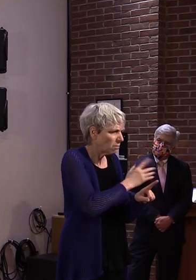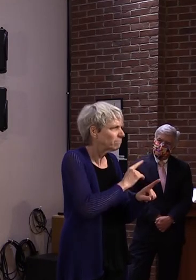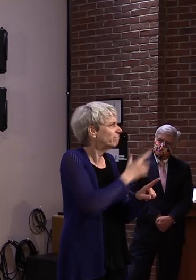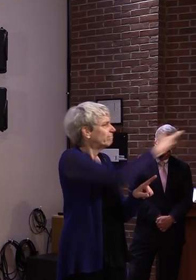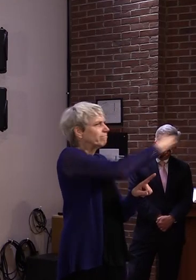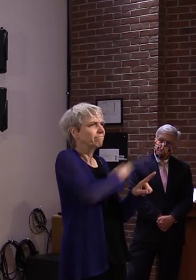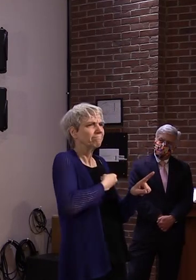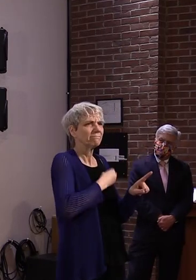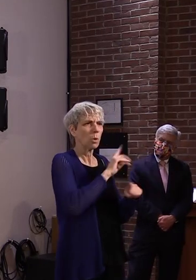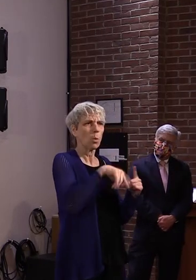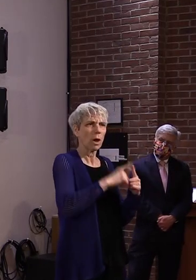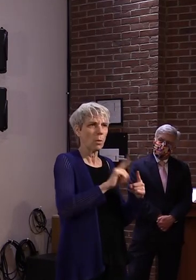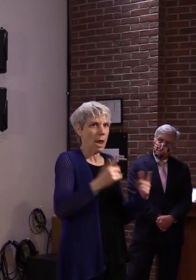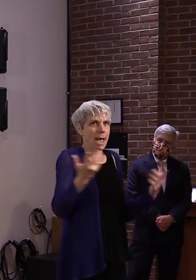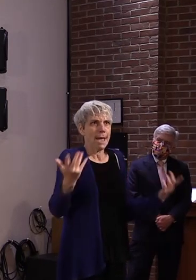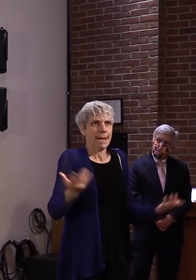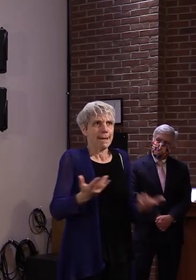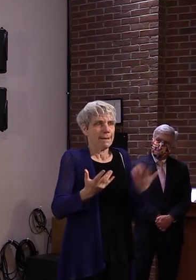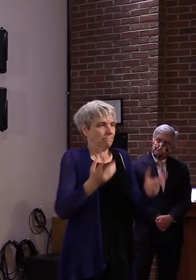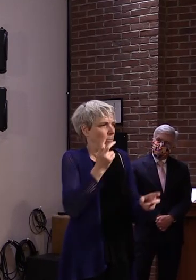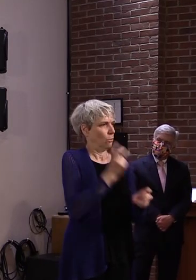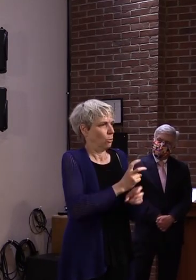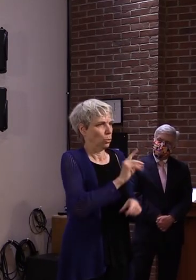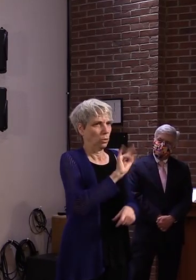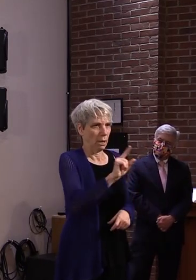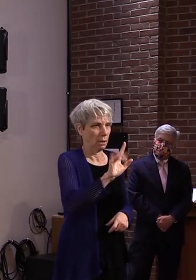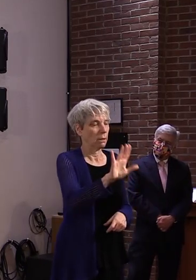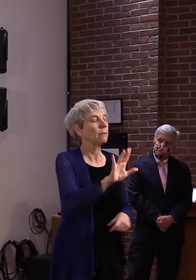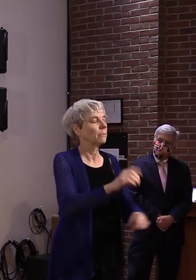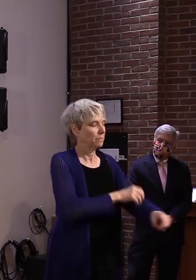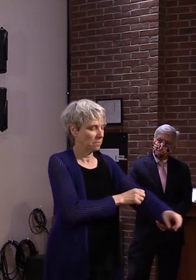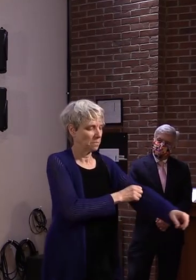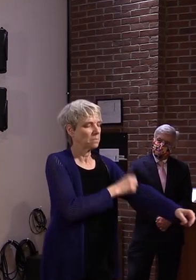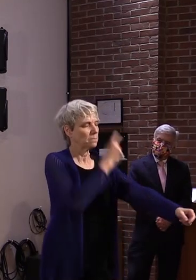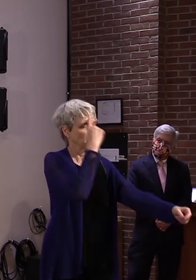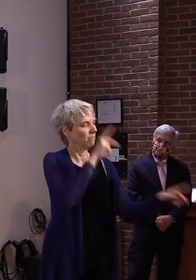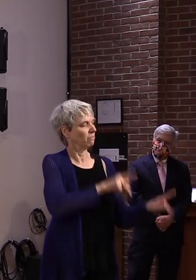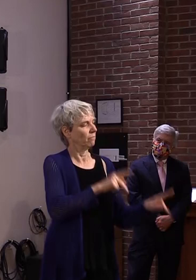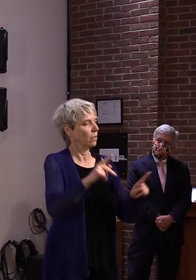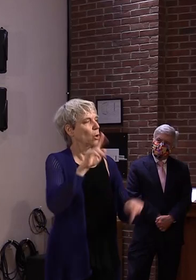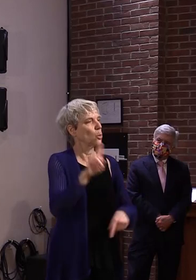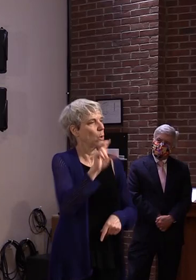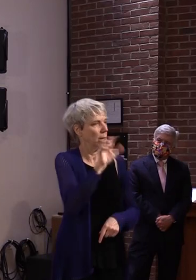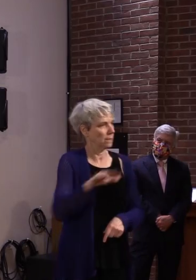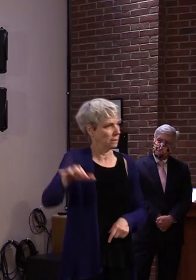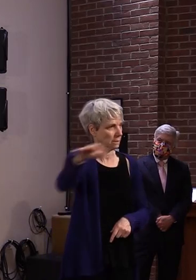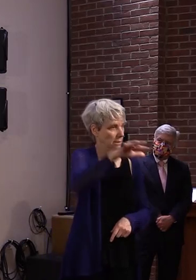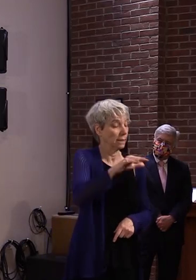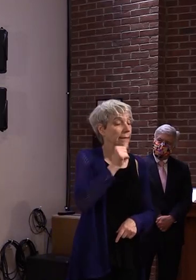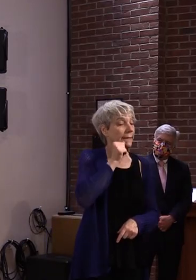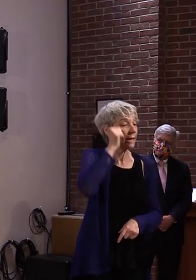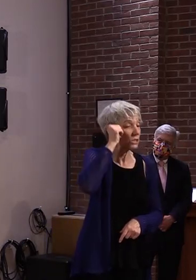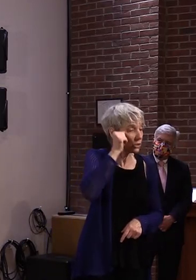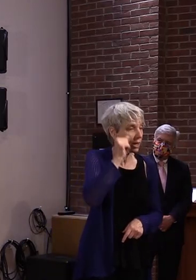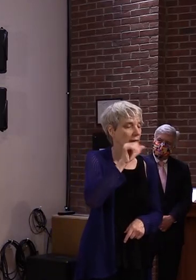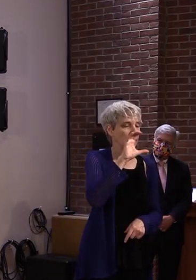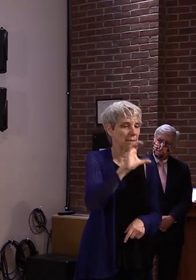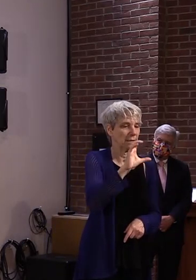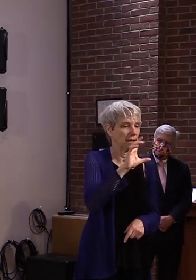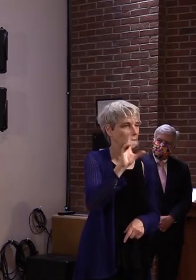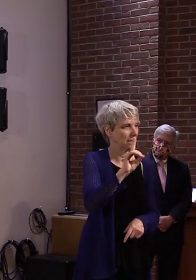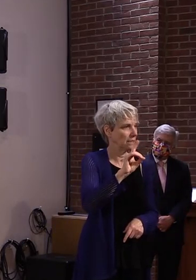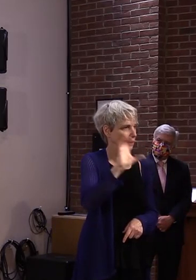national perspective on that because yesterday, in its weekly update called MMWR, the CDC